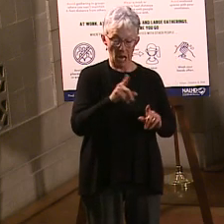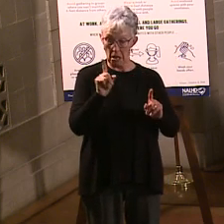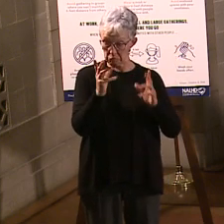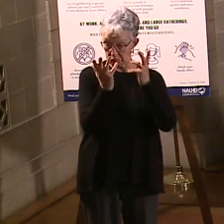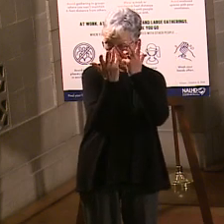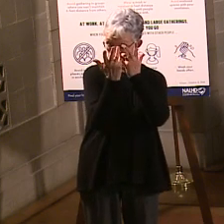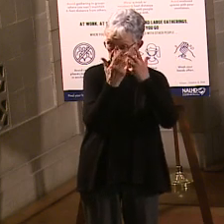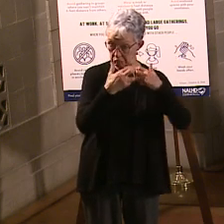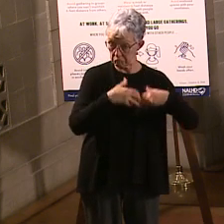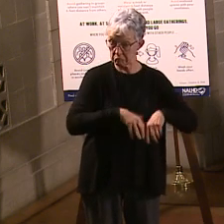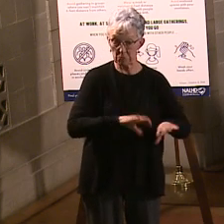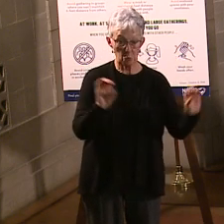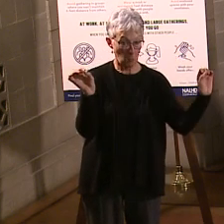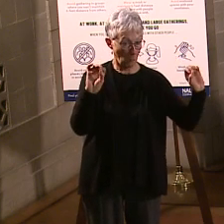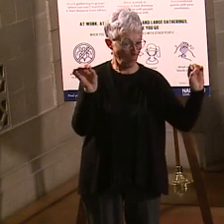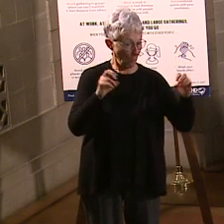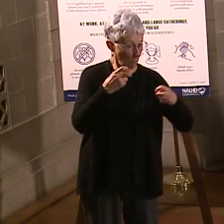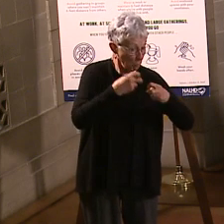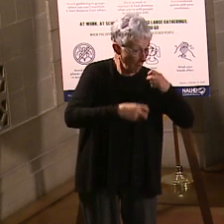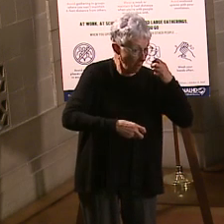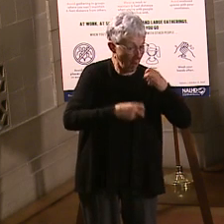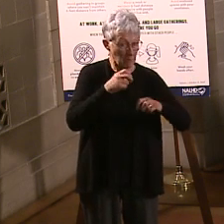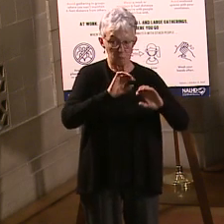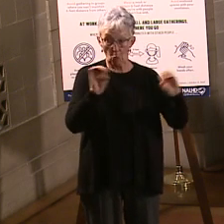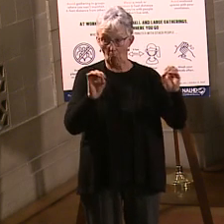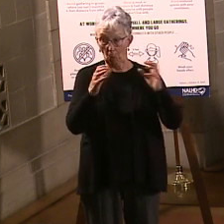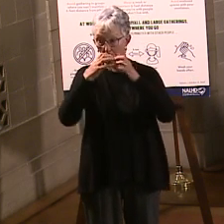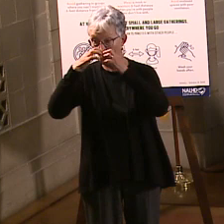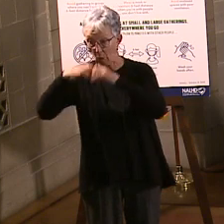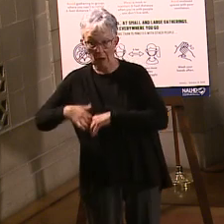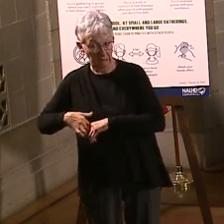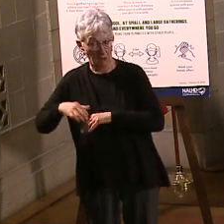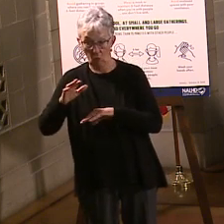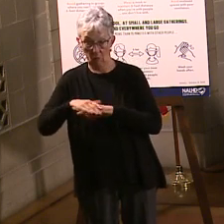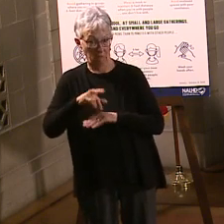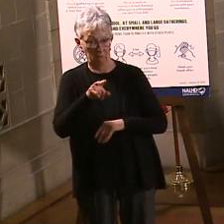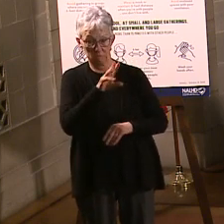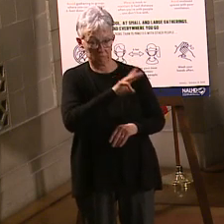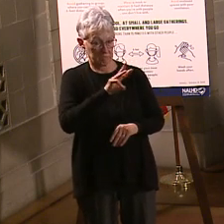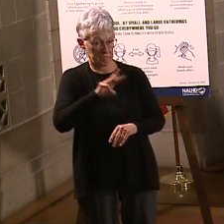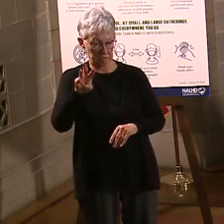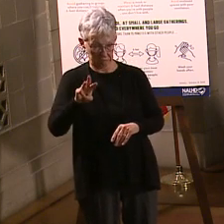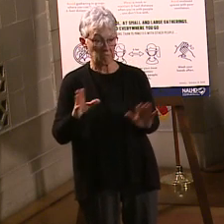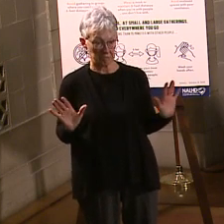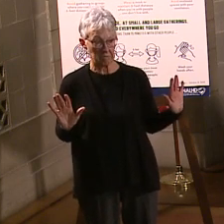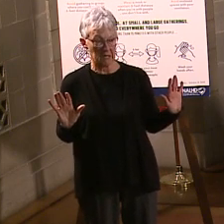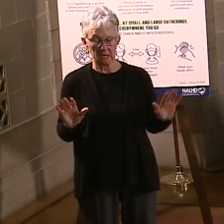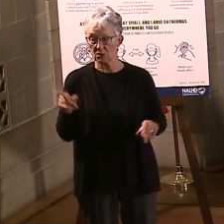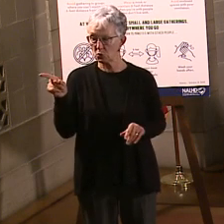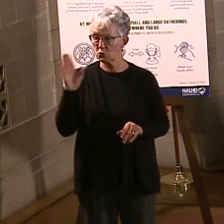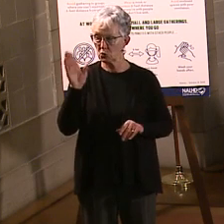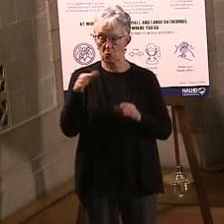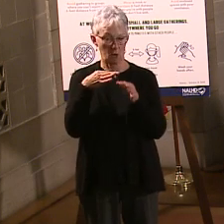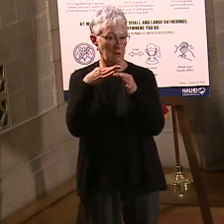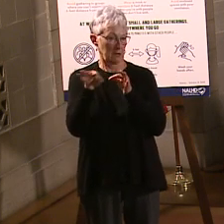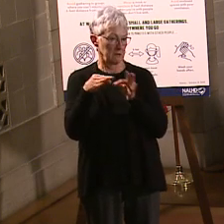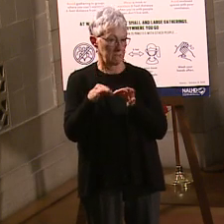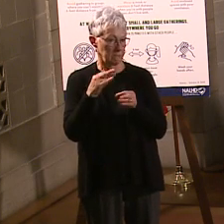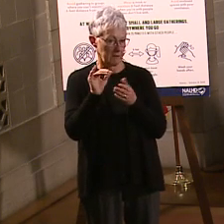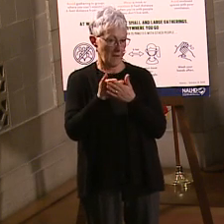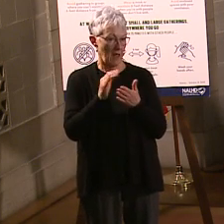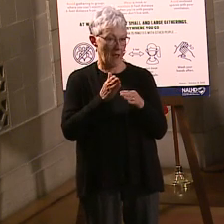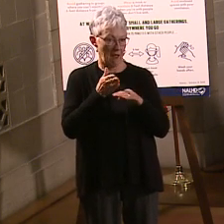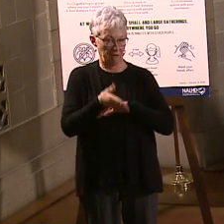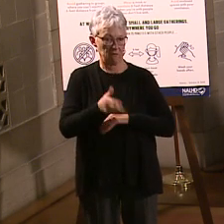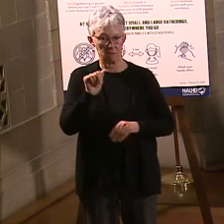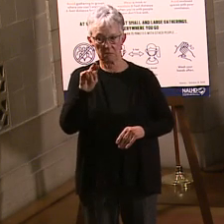far. Lori Snyder, who is really the person in charge of launching that website, is going to come up and talk a little bit about that after Angie gets